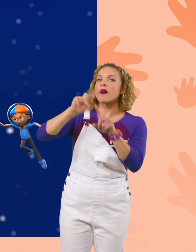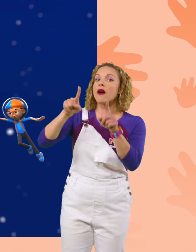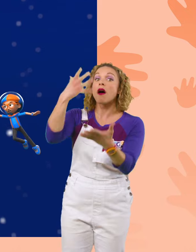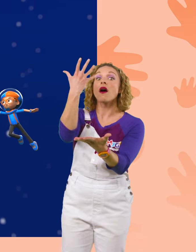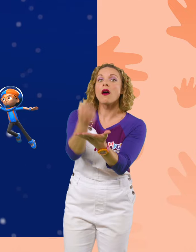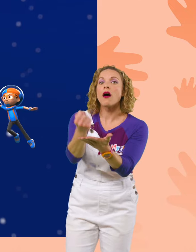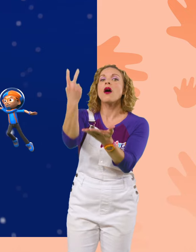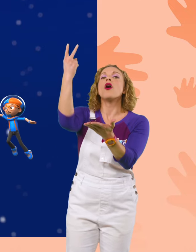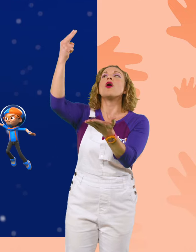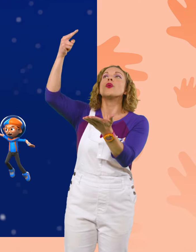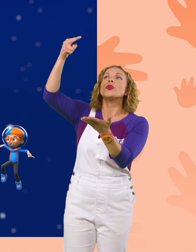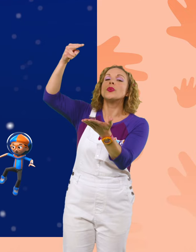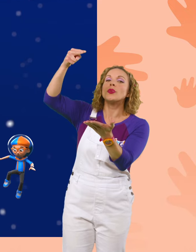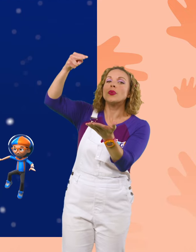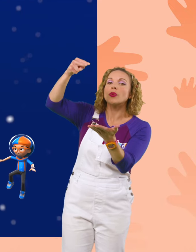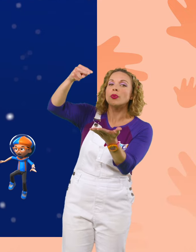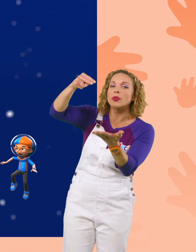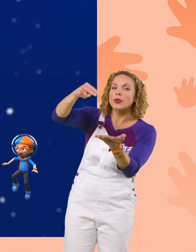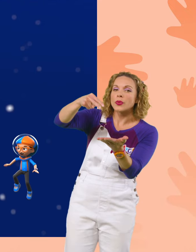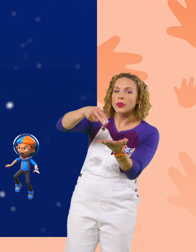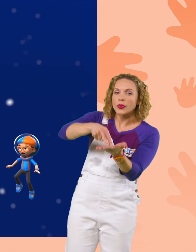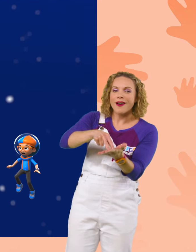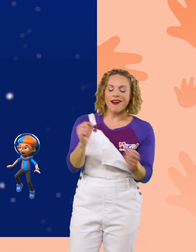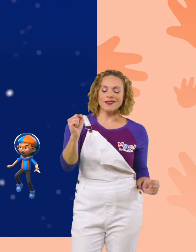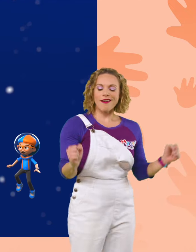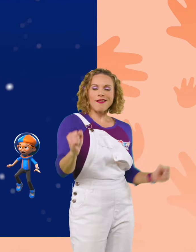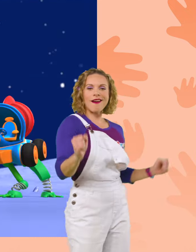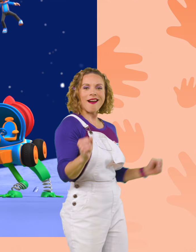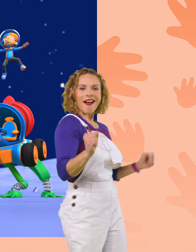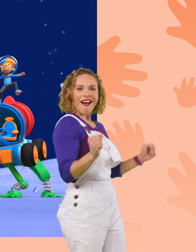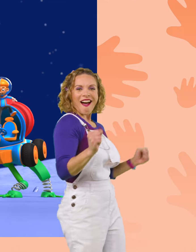is slowly pulling us back down. Cha-cha-cha-cha-cha-cha-cha-cha!